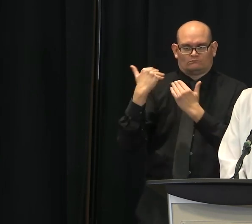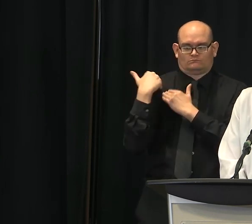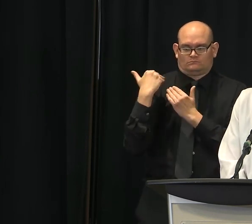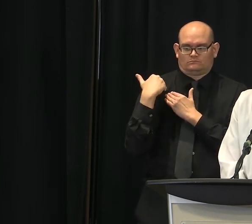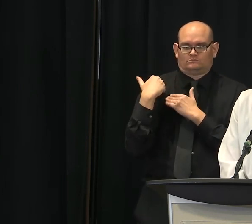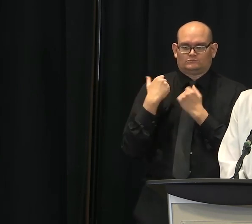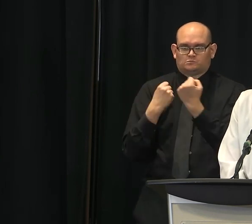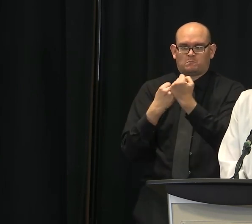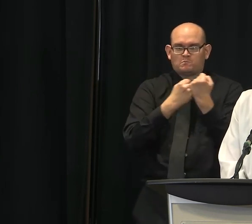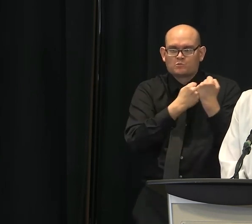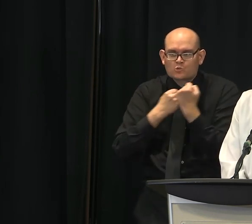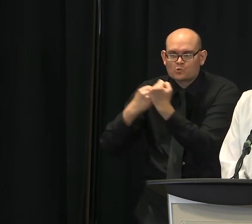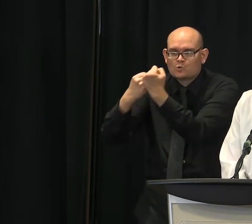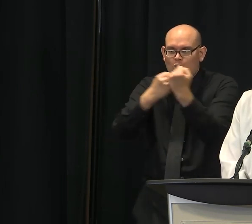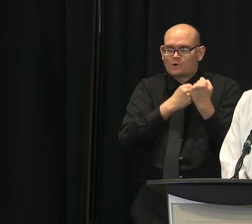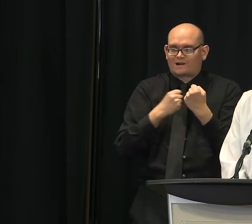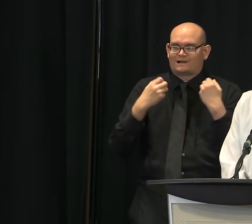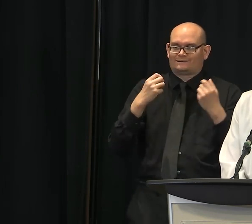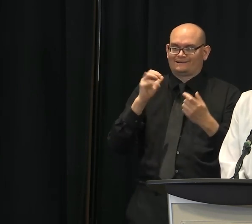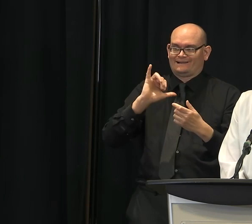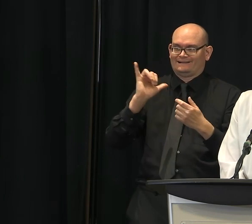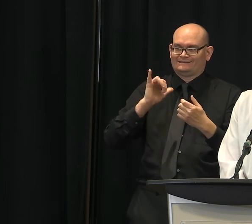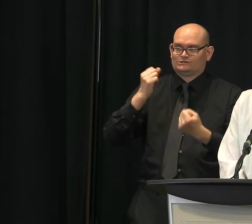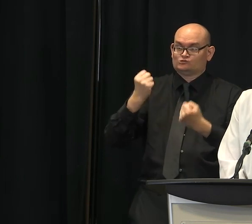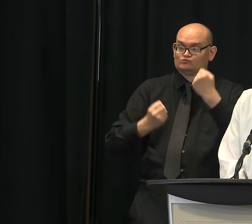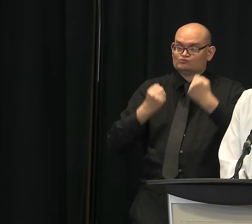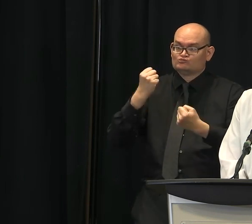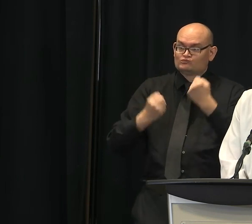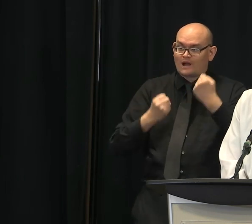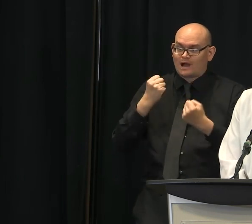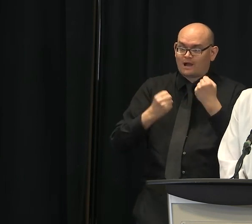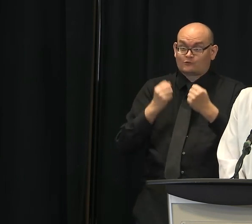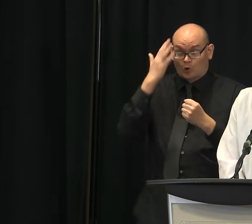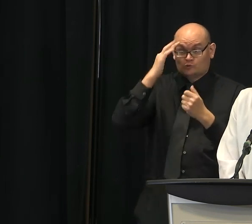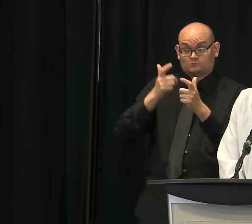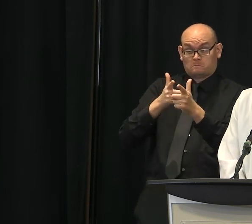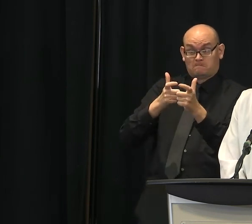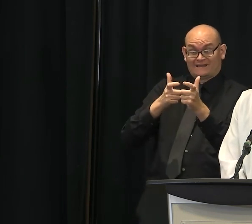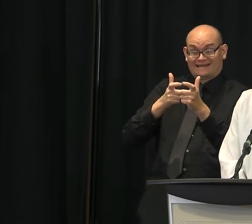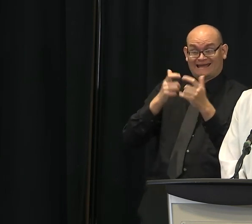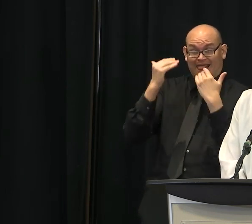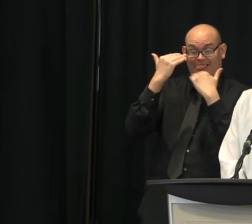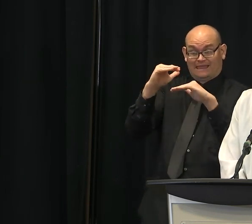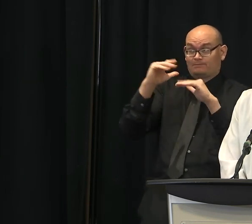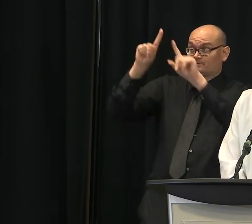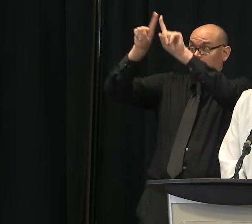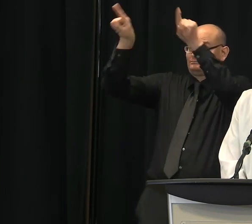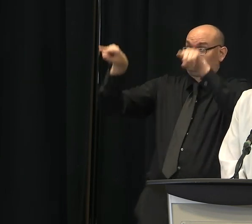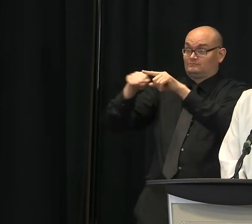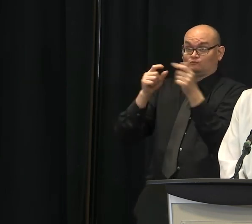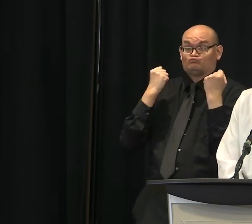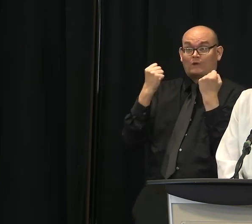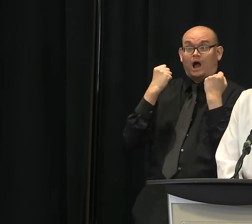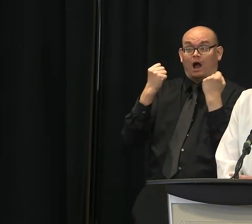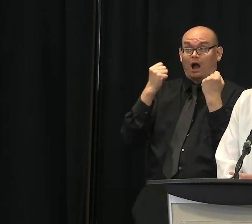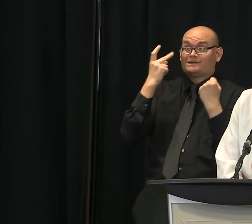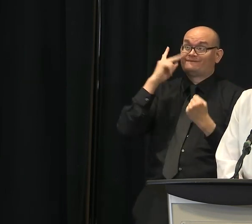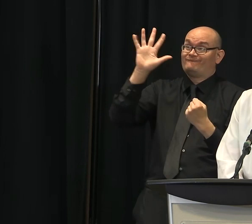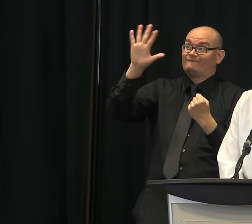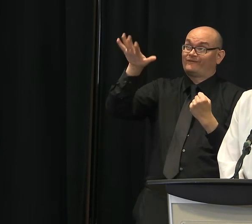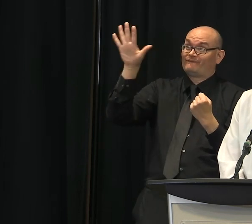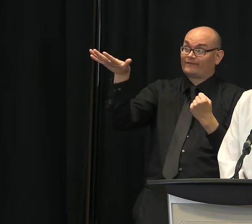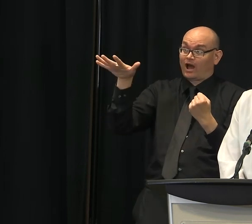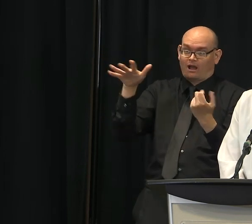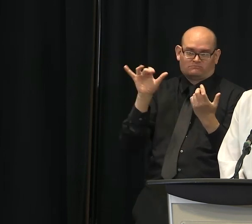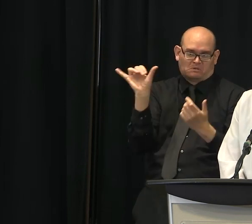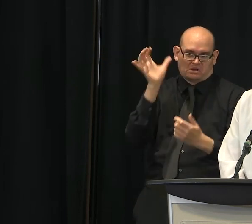You know, we restrict certain activities because they're dangerous to ourselves and others. And those are all common occurrences. And I think the mask has